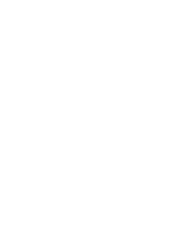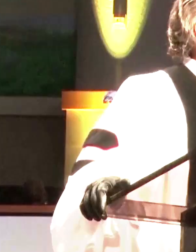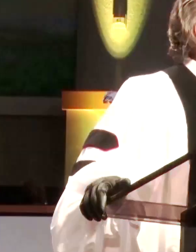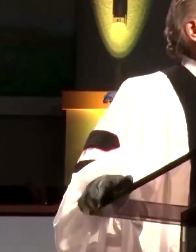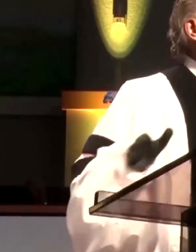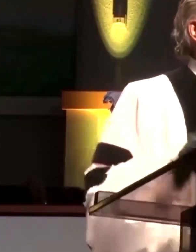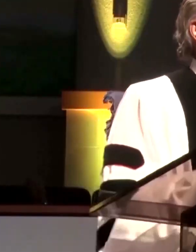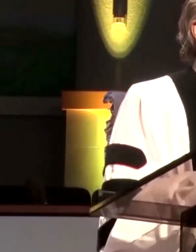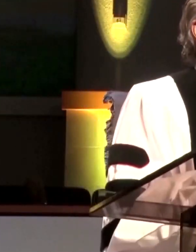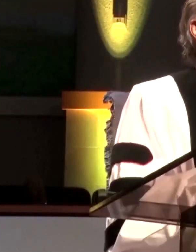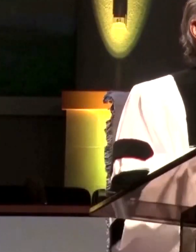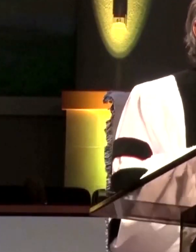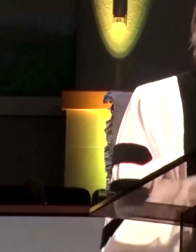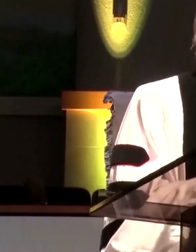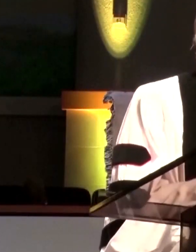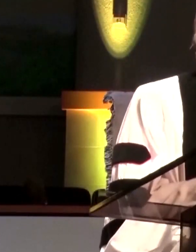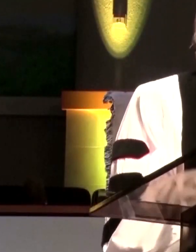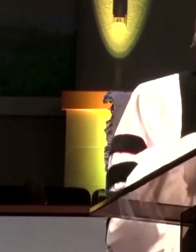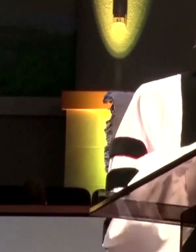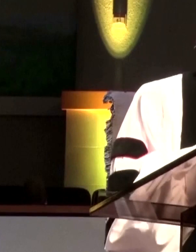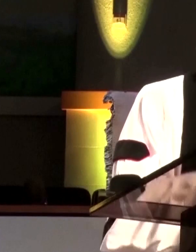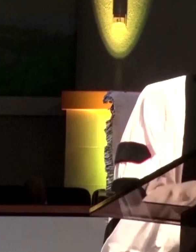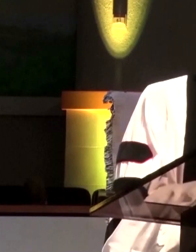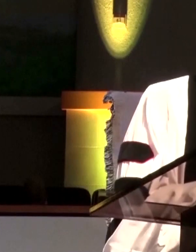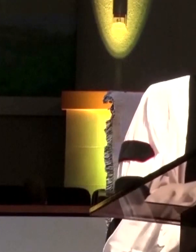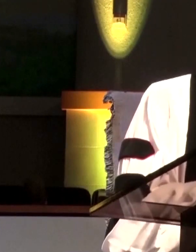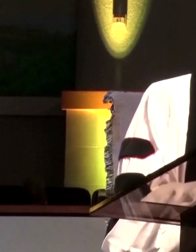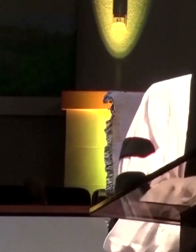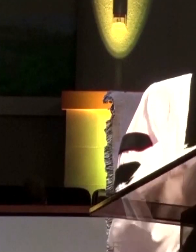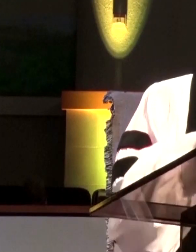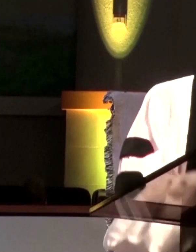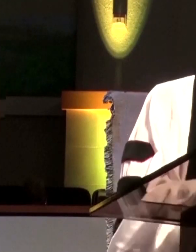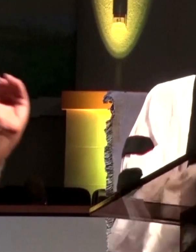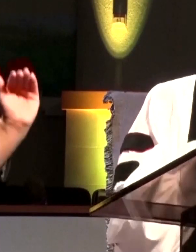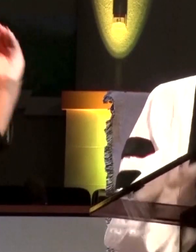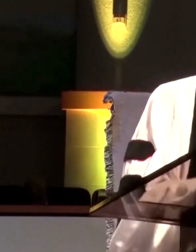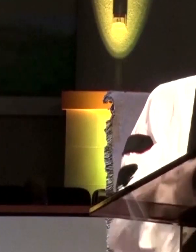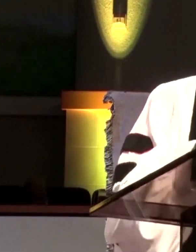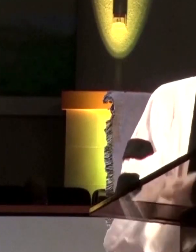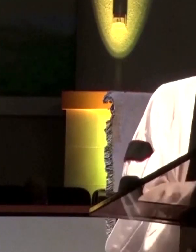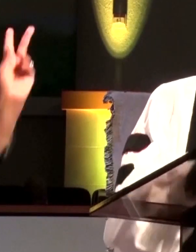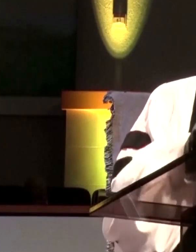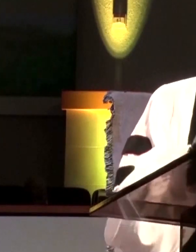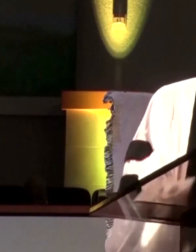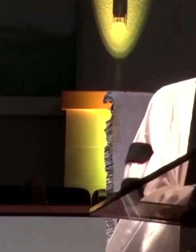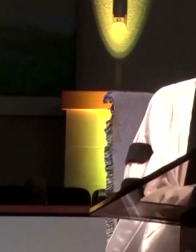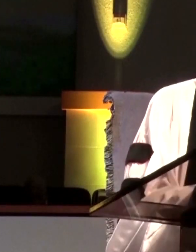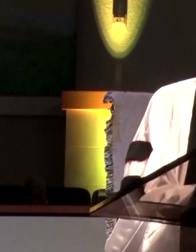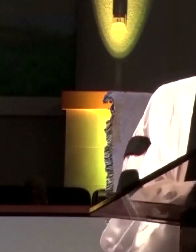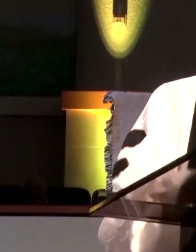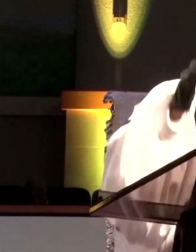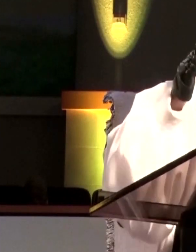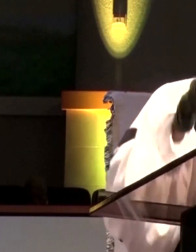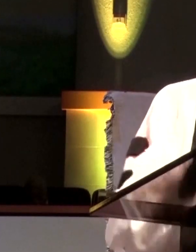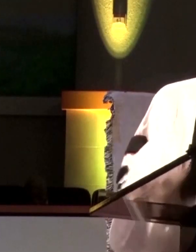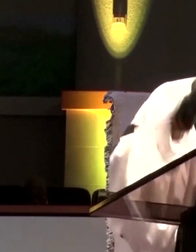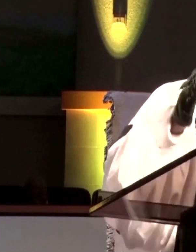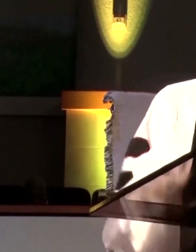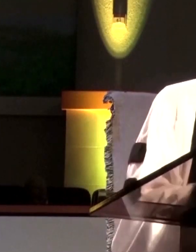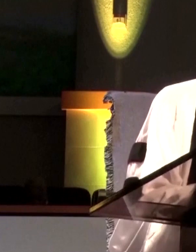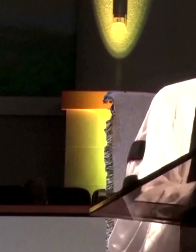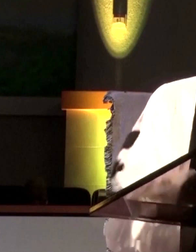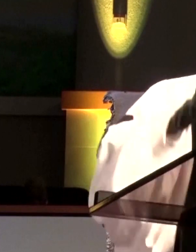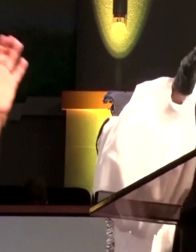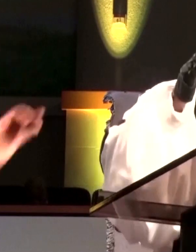until the law is upheld and people know they will go to jail they gonna